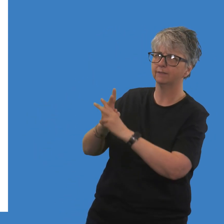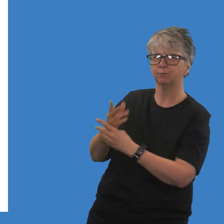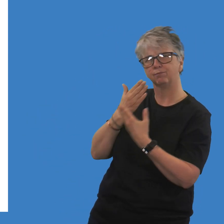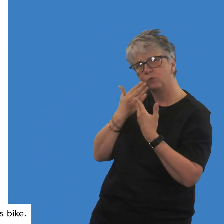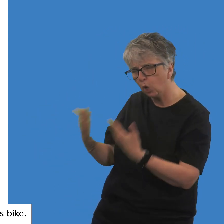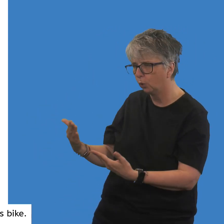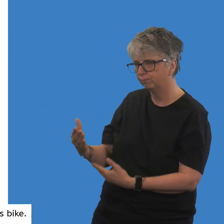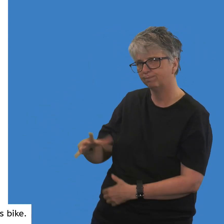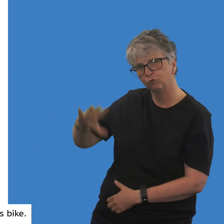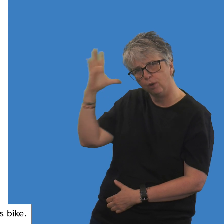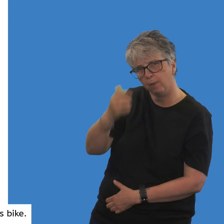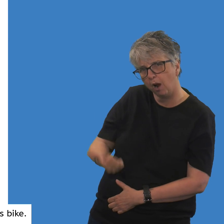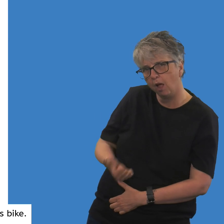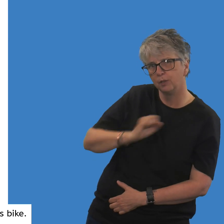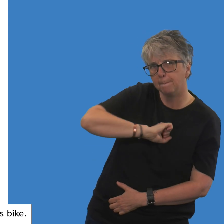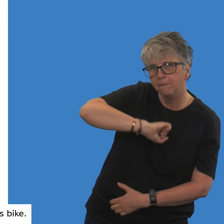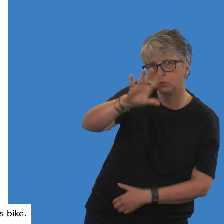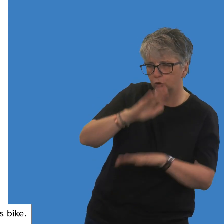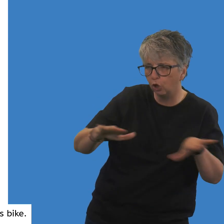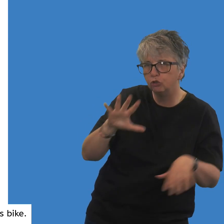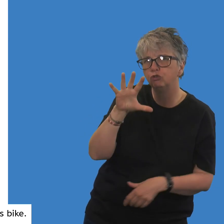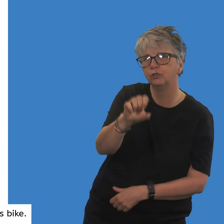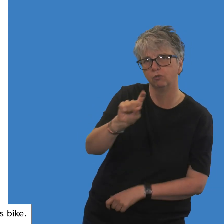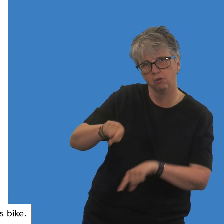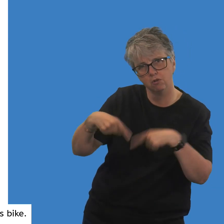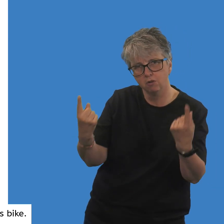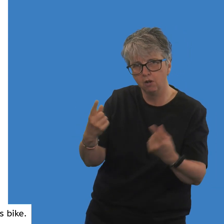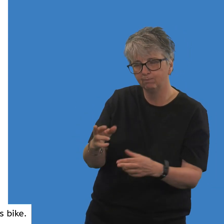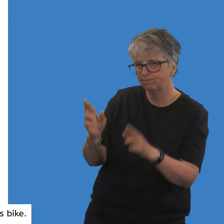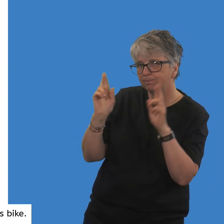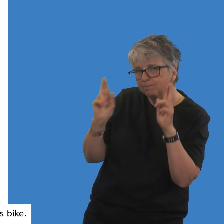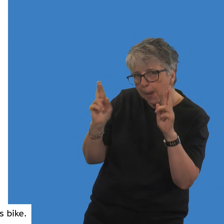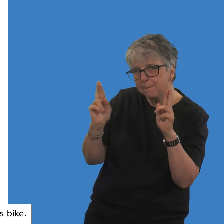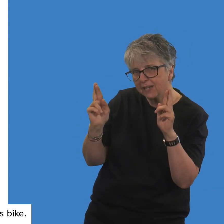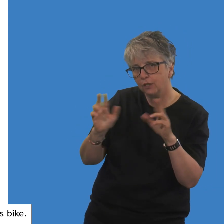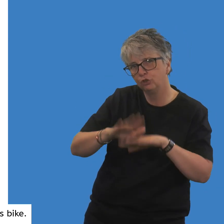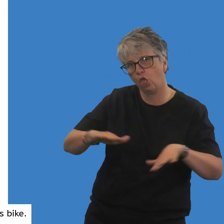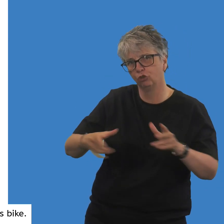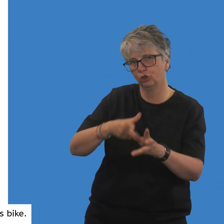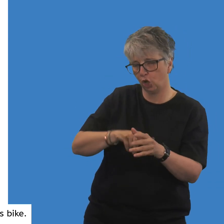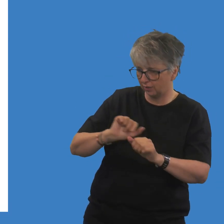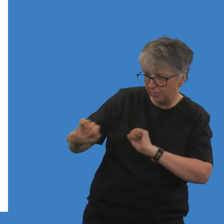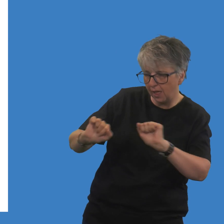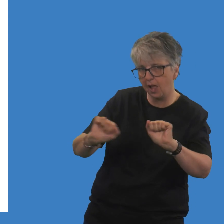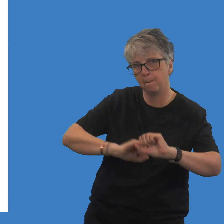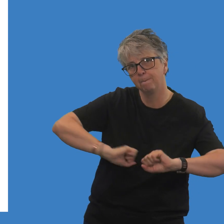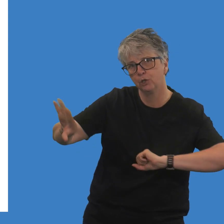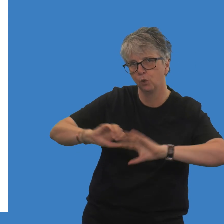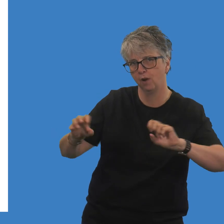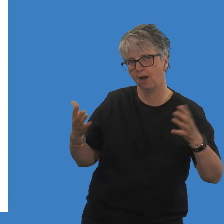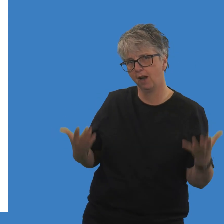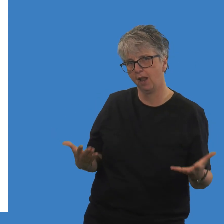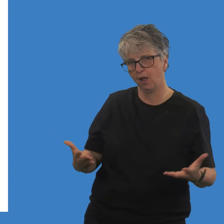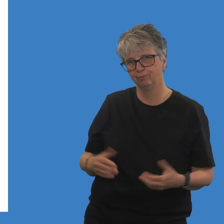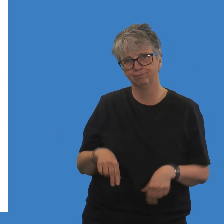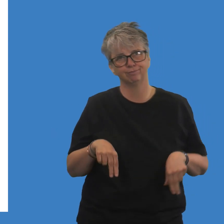know why, laughed Nora. Harry ran off to clear up his toys and move his bike. Thank you for coming